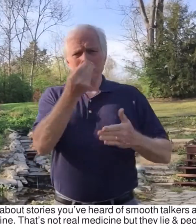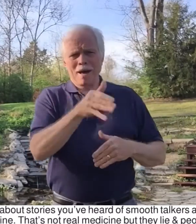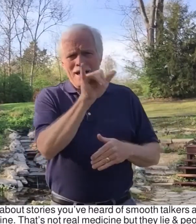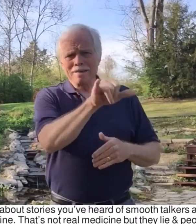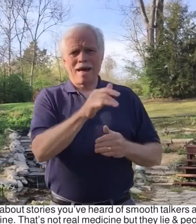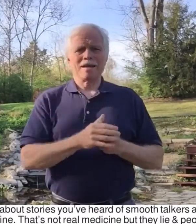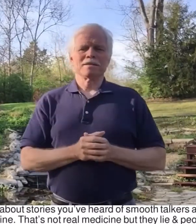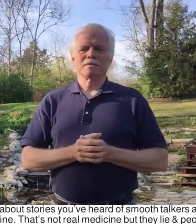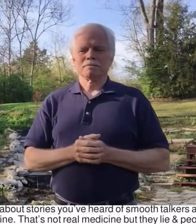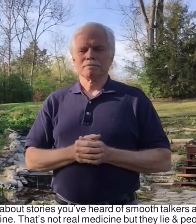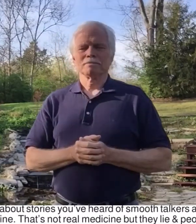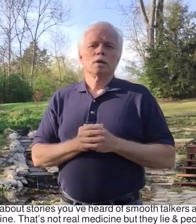buy that.